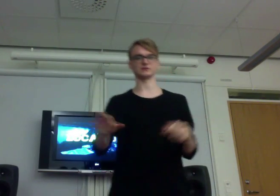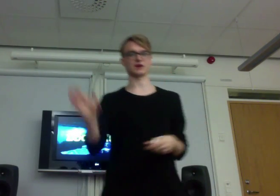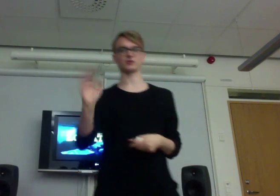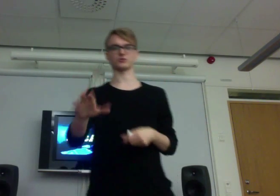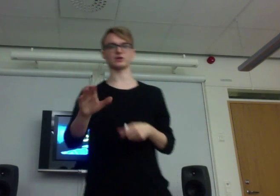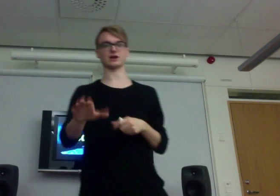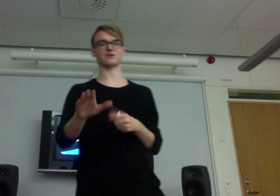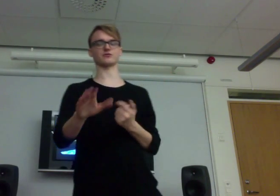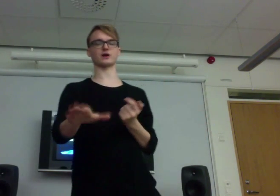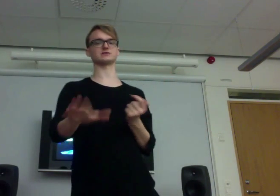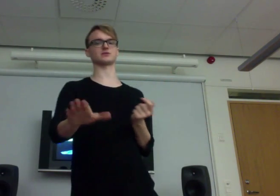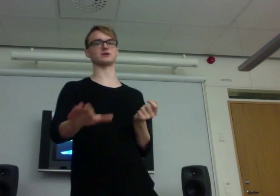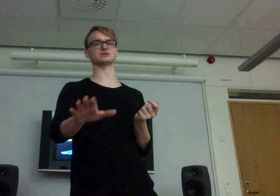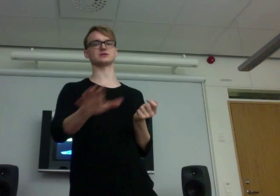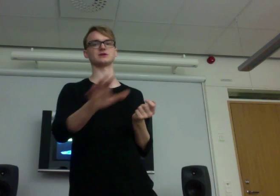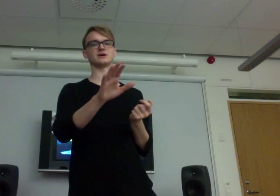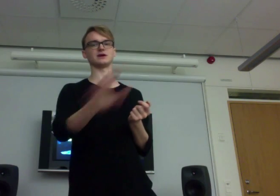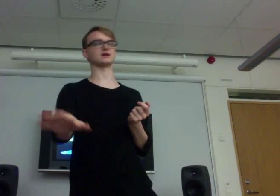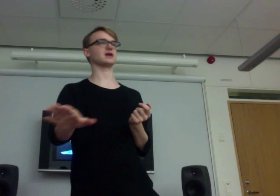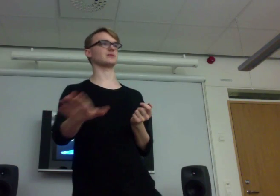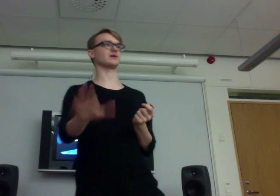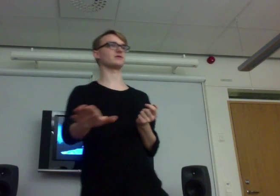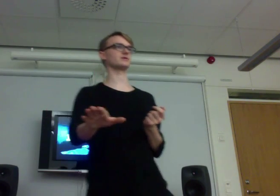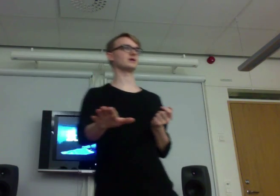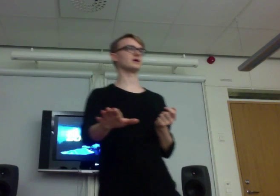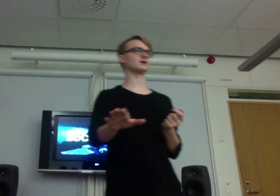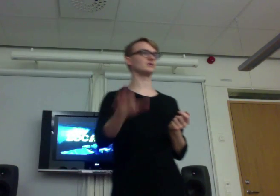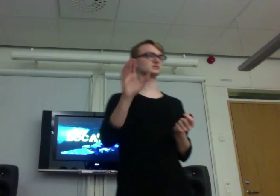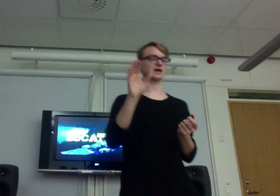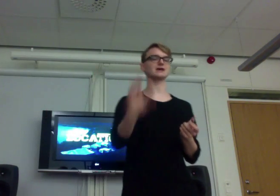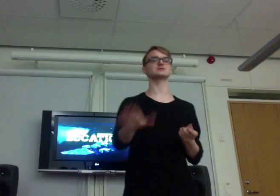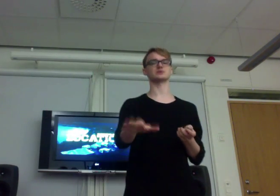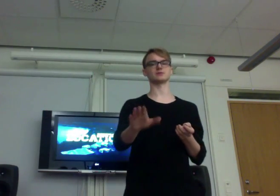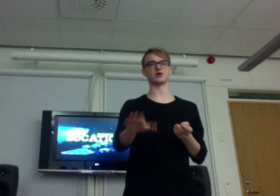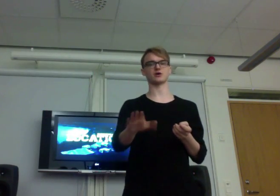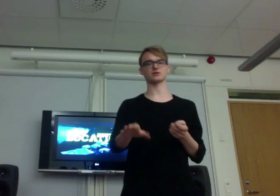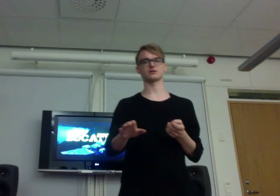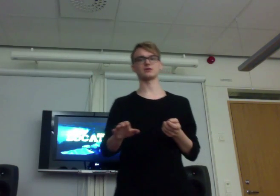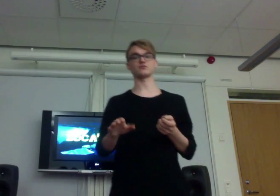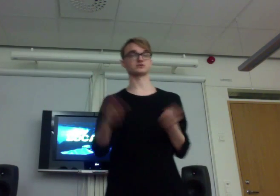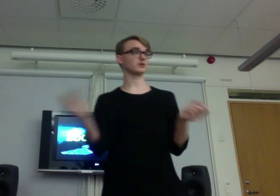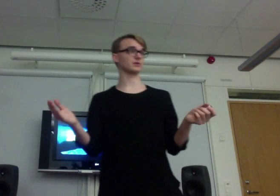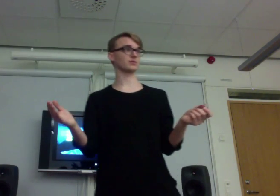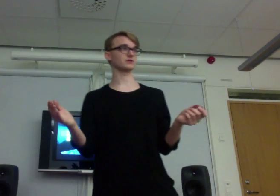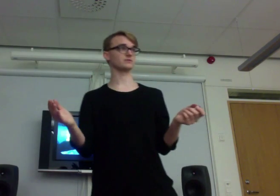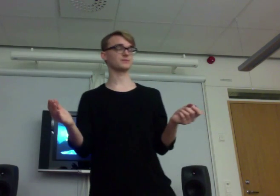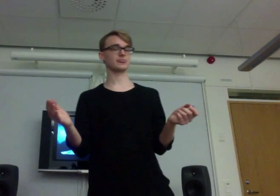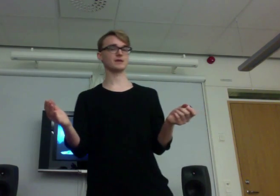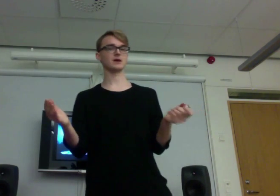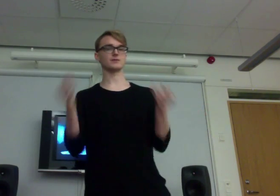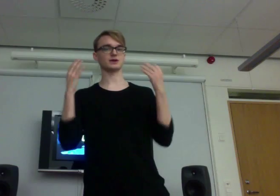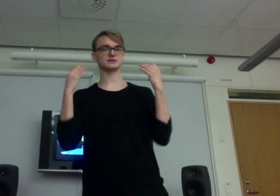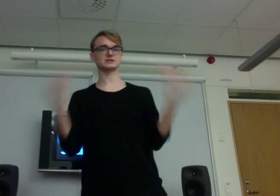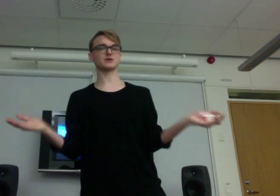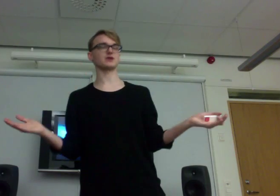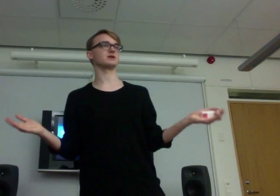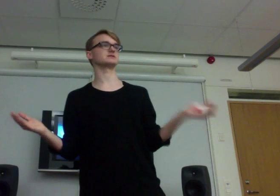I don't think I have cried so much in a game, ever. It was extremely hard for some people. Because the experience is